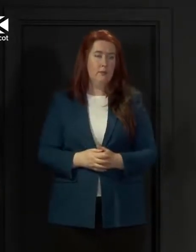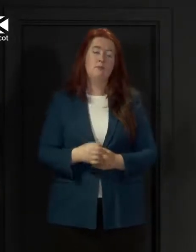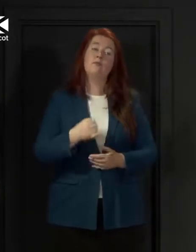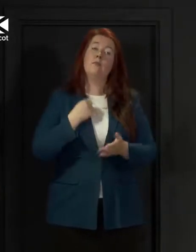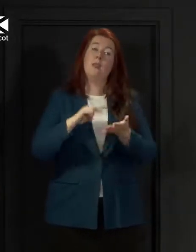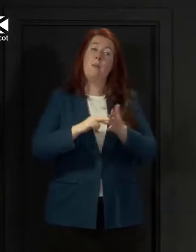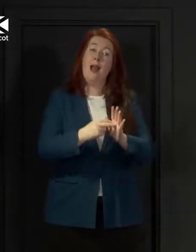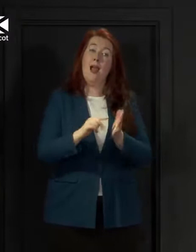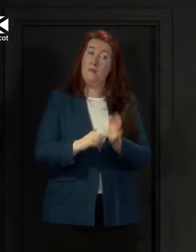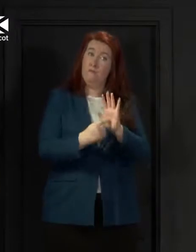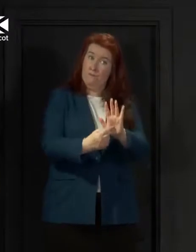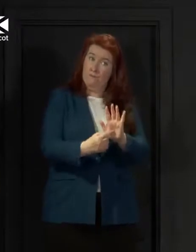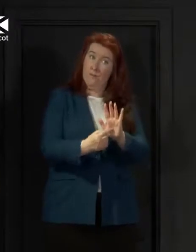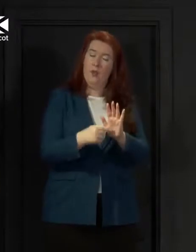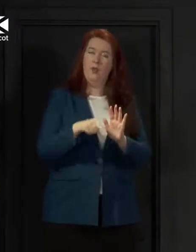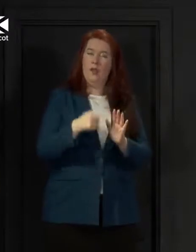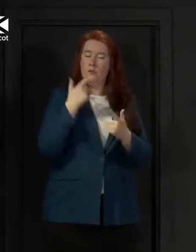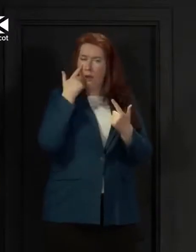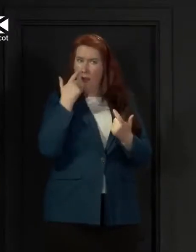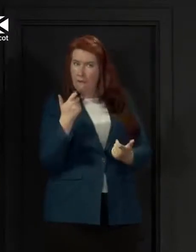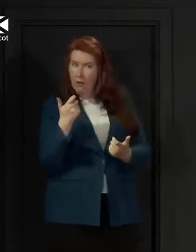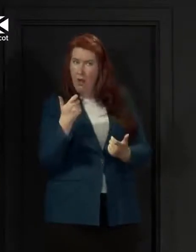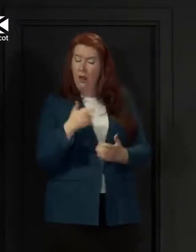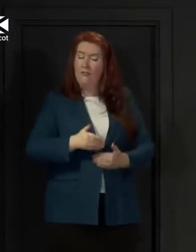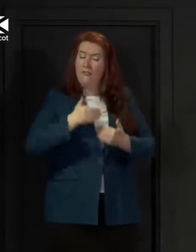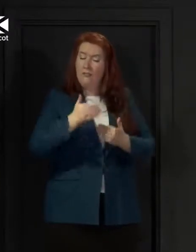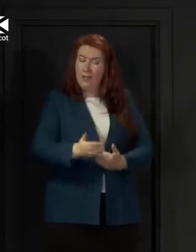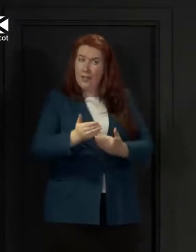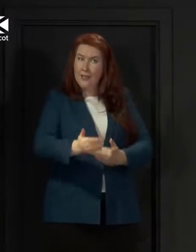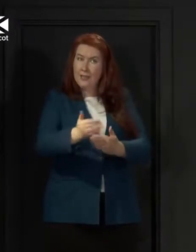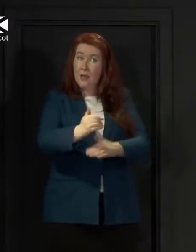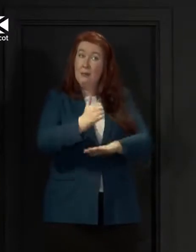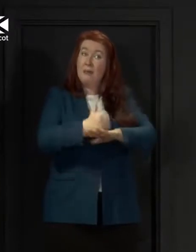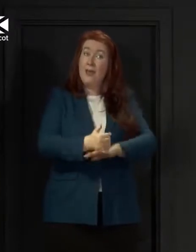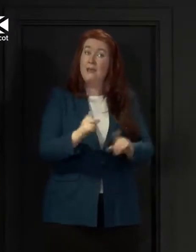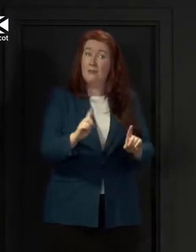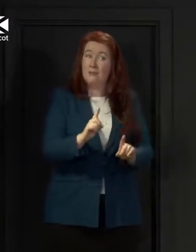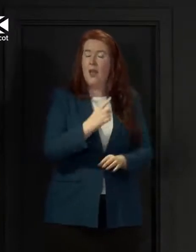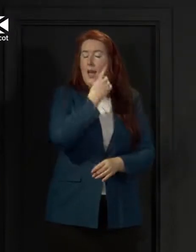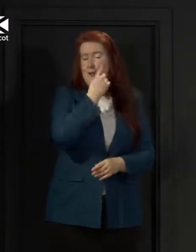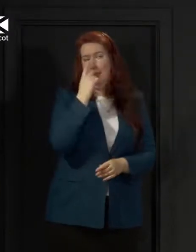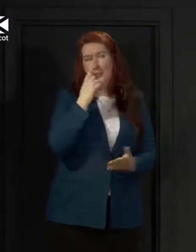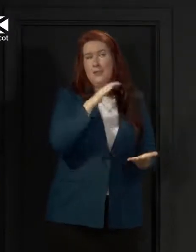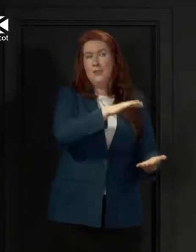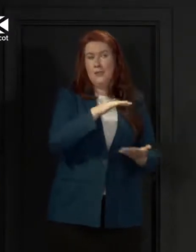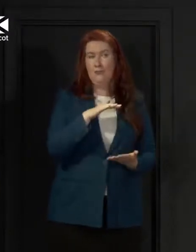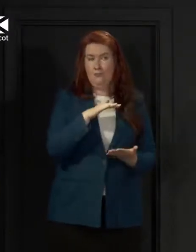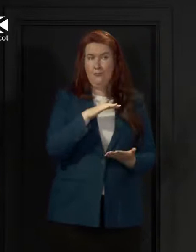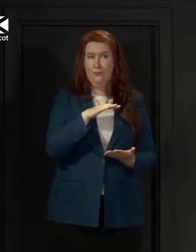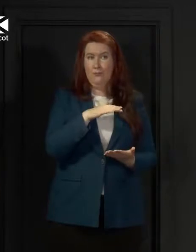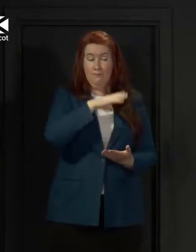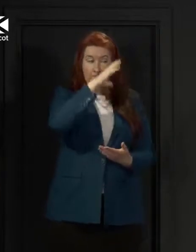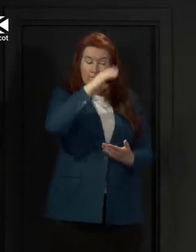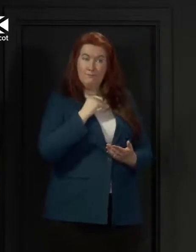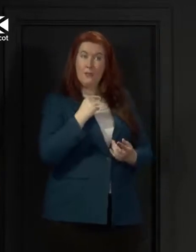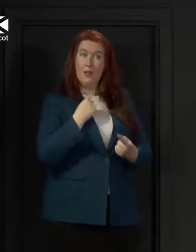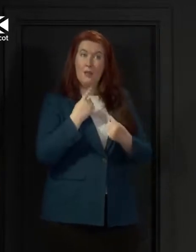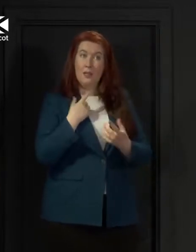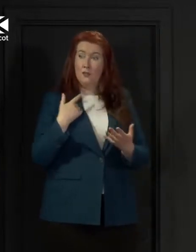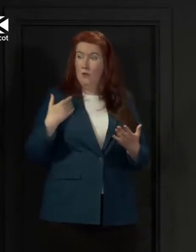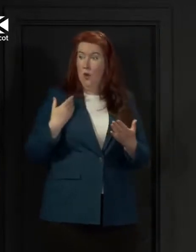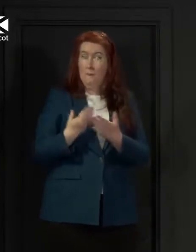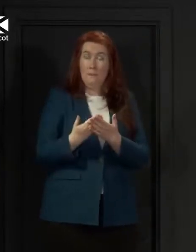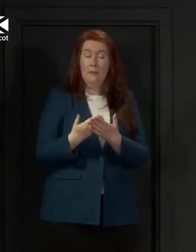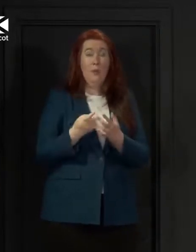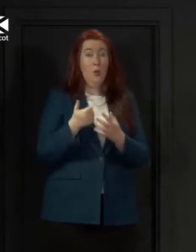approach which is cautious, phased and based on evidence. It is informed by our experience in recent